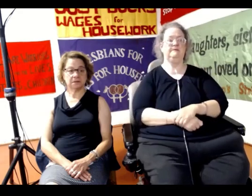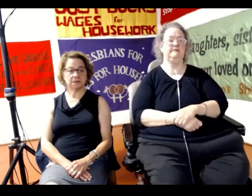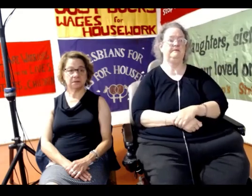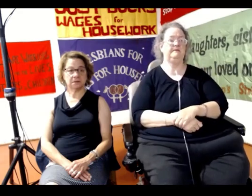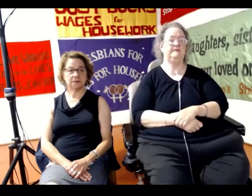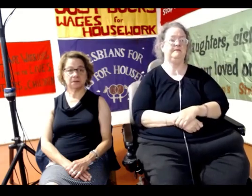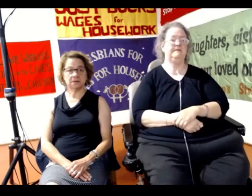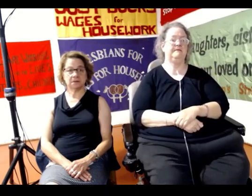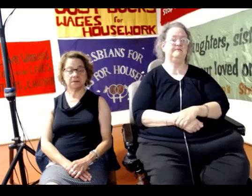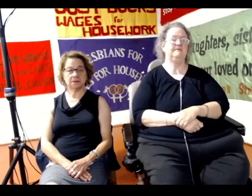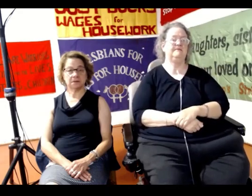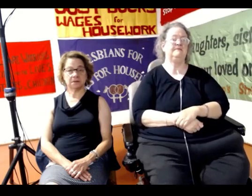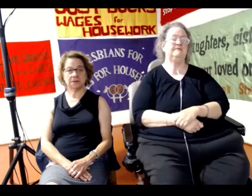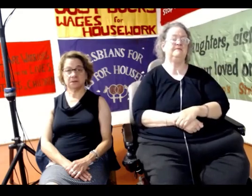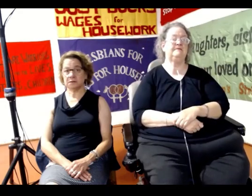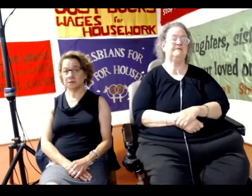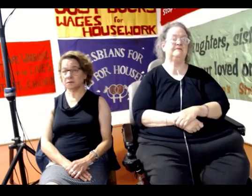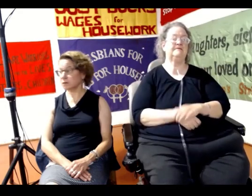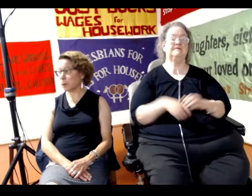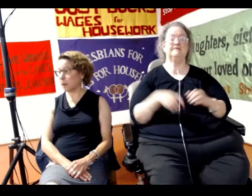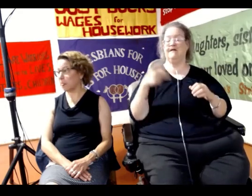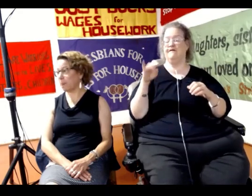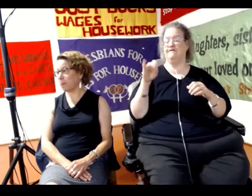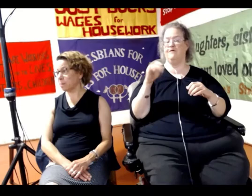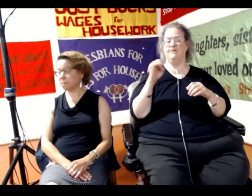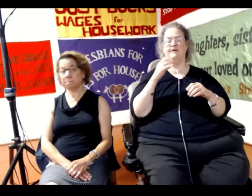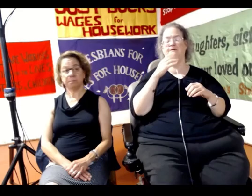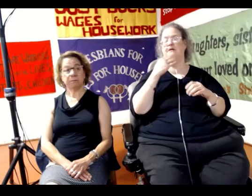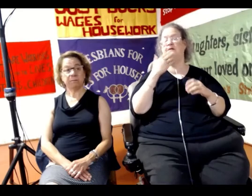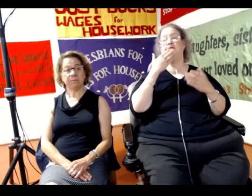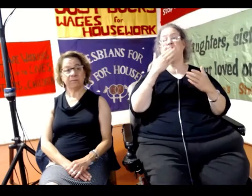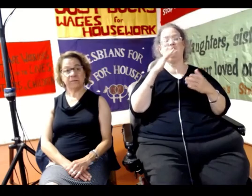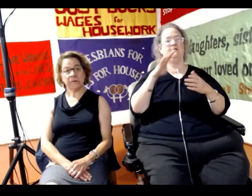thank you and the whole panel that was fantastic